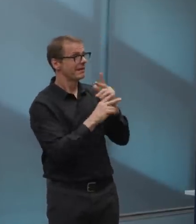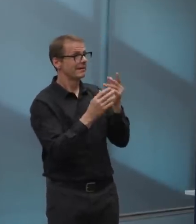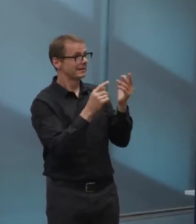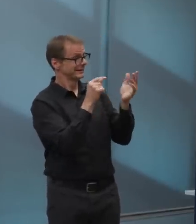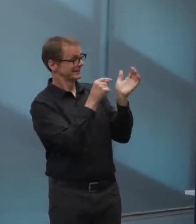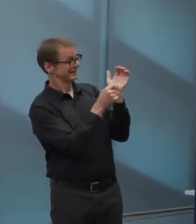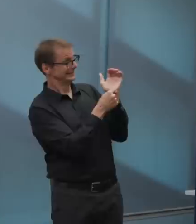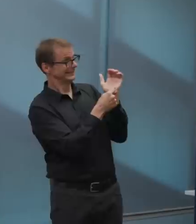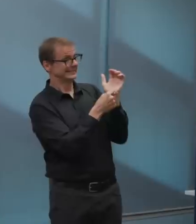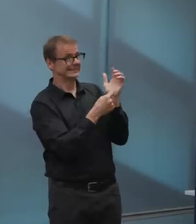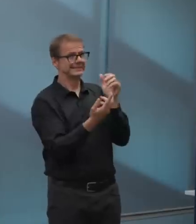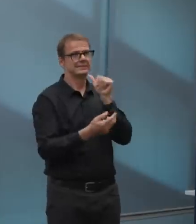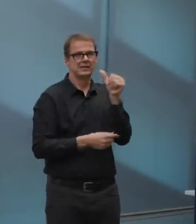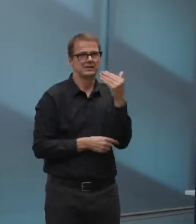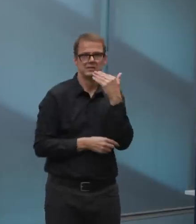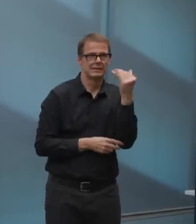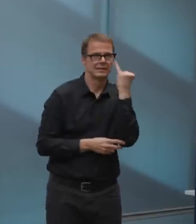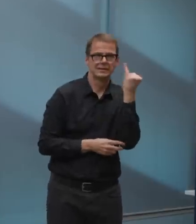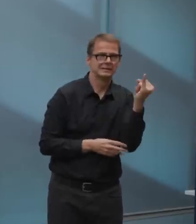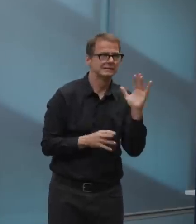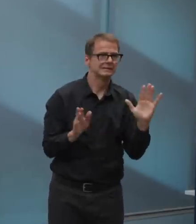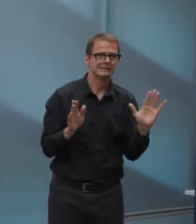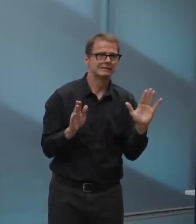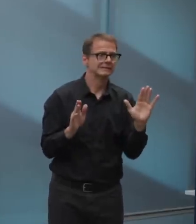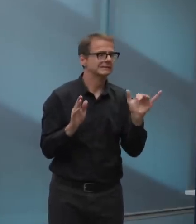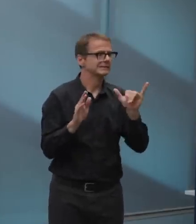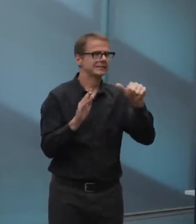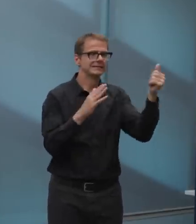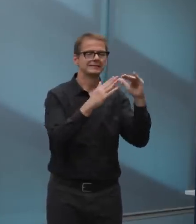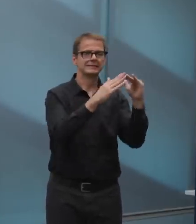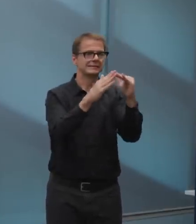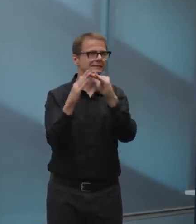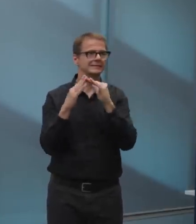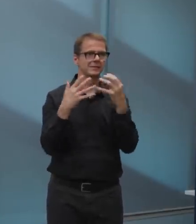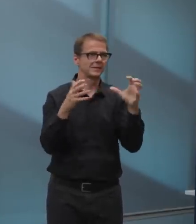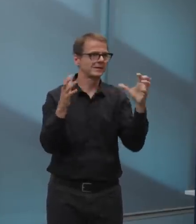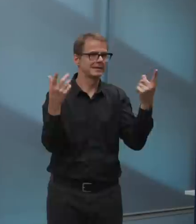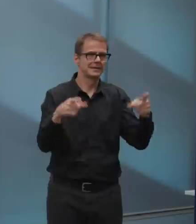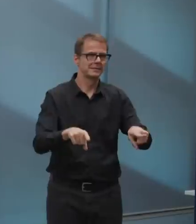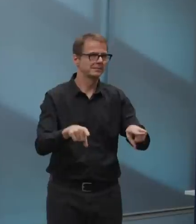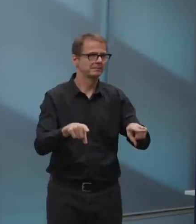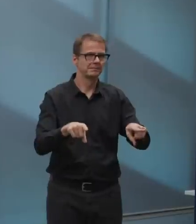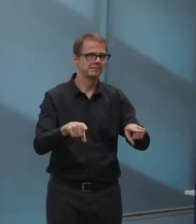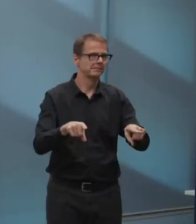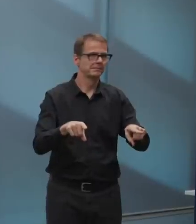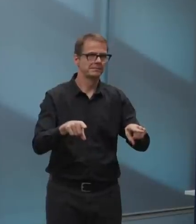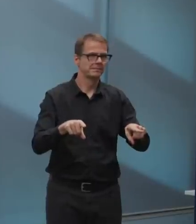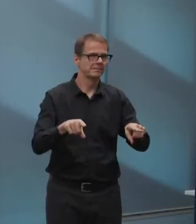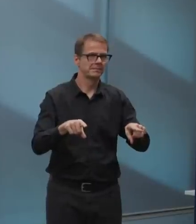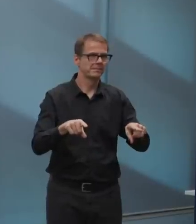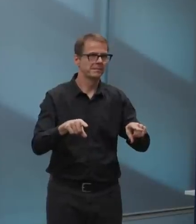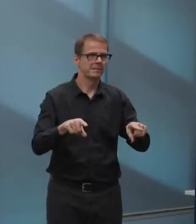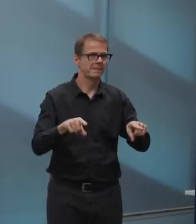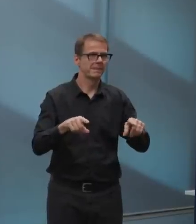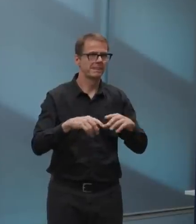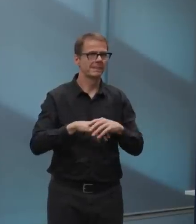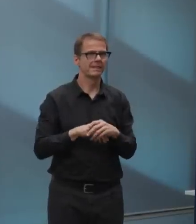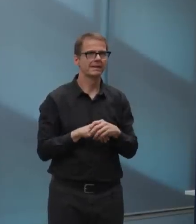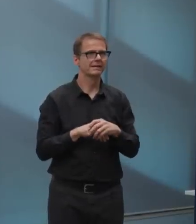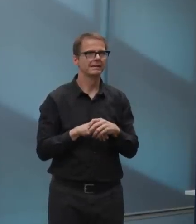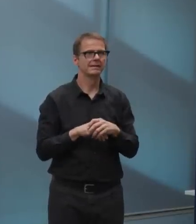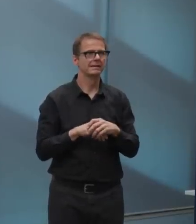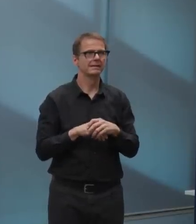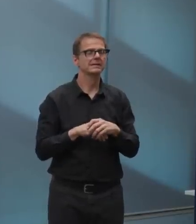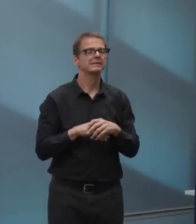we have. Um, what I'm really opposed to would be a structural deficit and that's essentially what we have in public transit right now